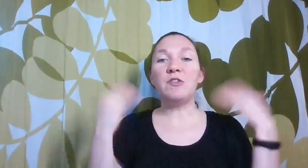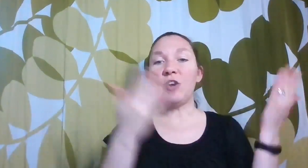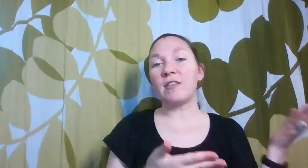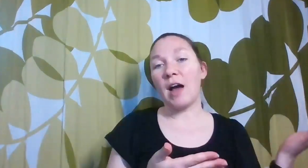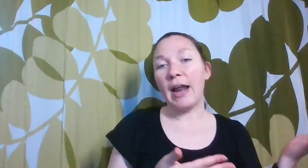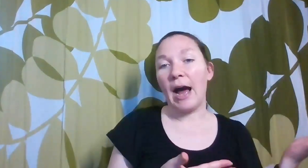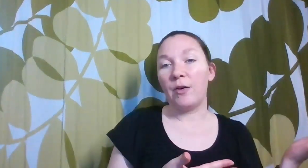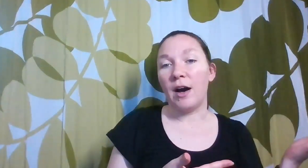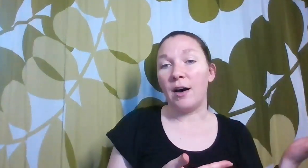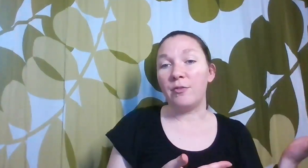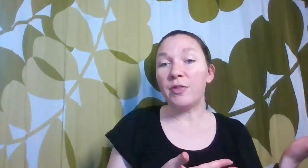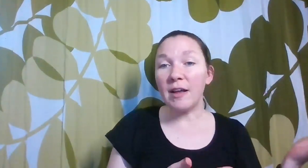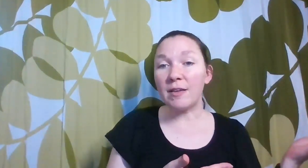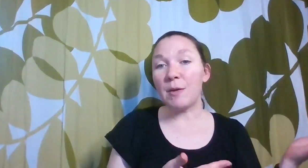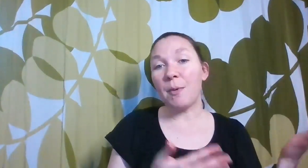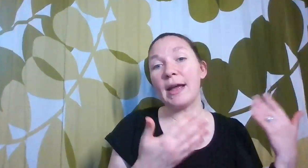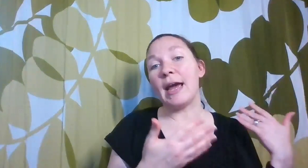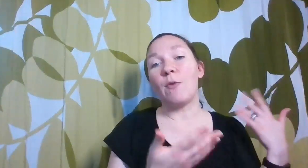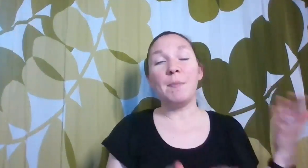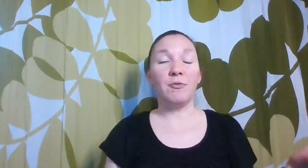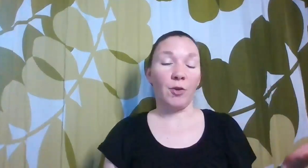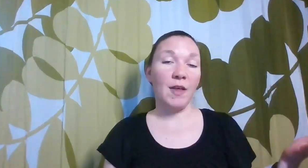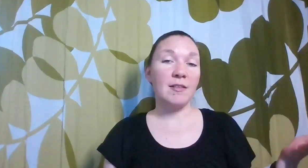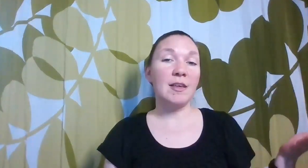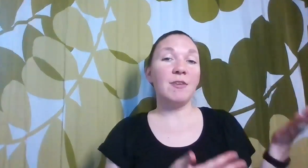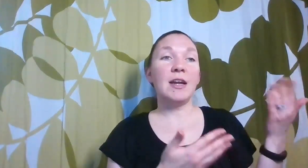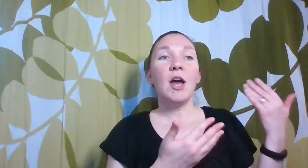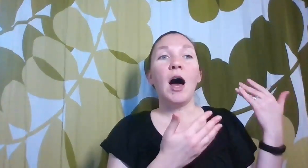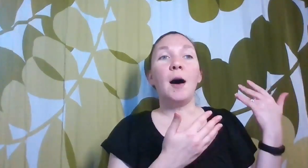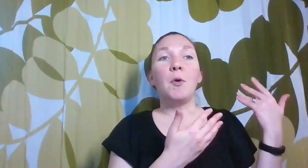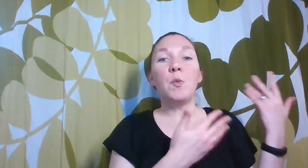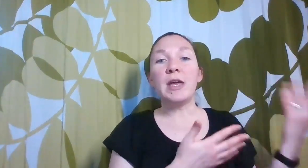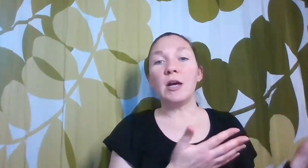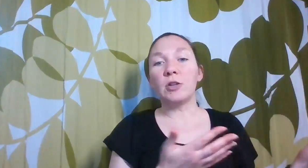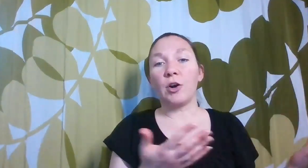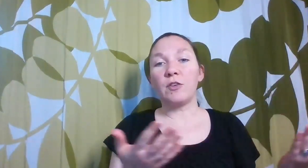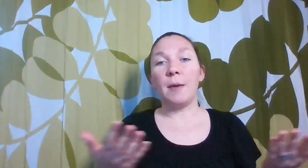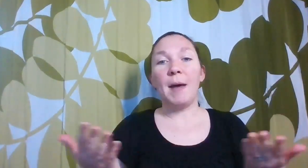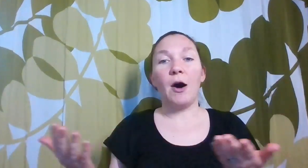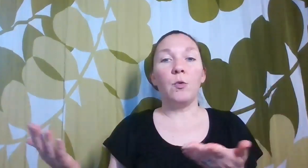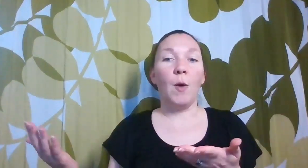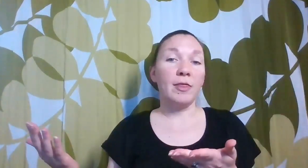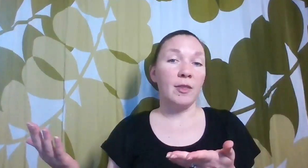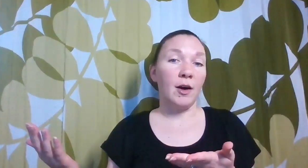just got out of Thanksgiving break and right before Thanksgiving, we learned about what the